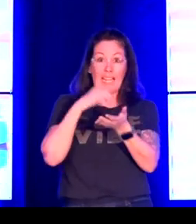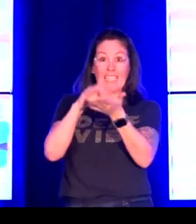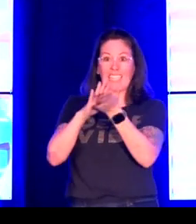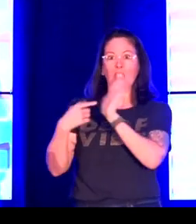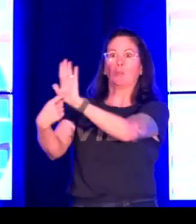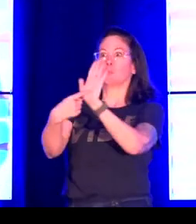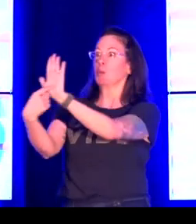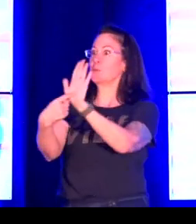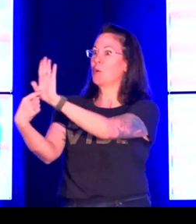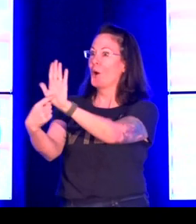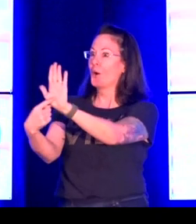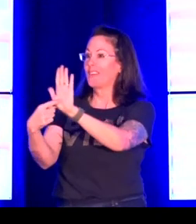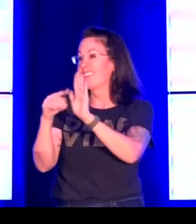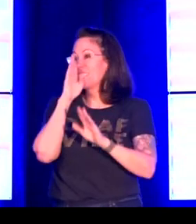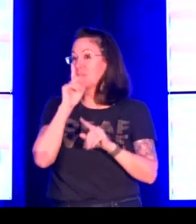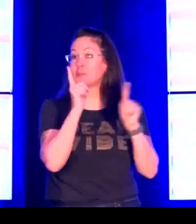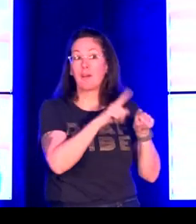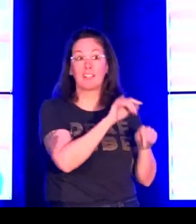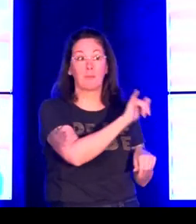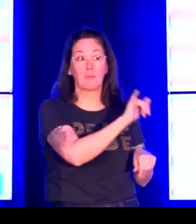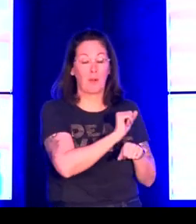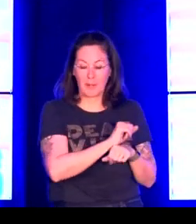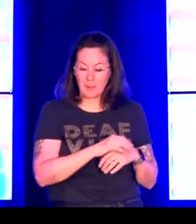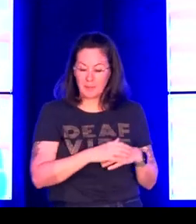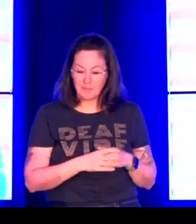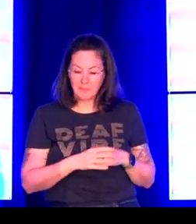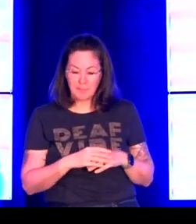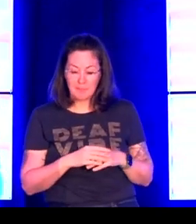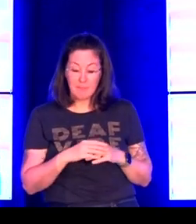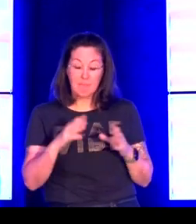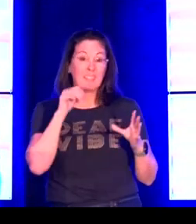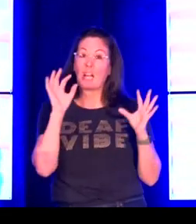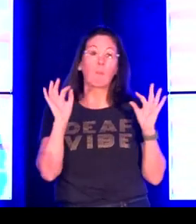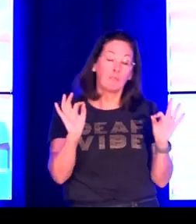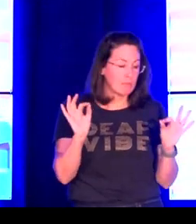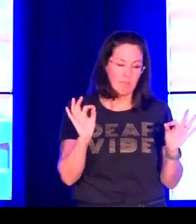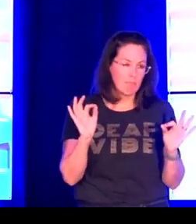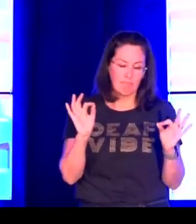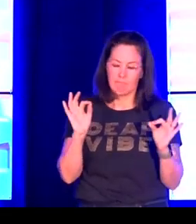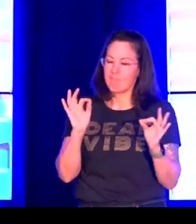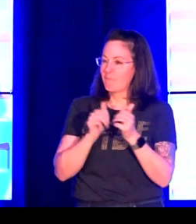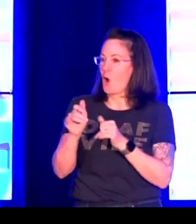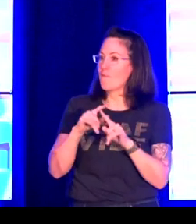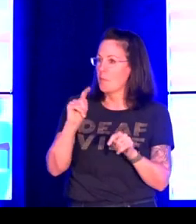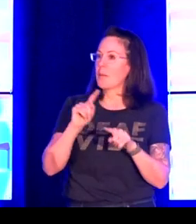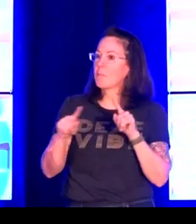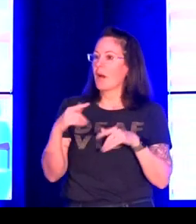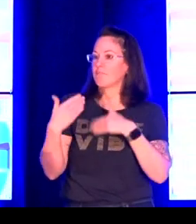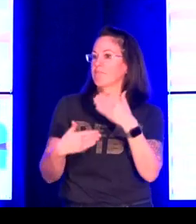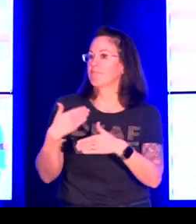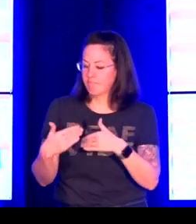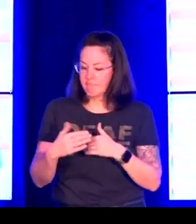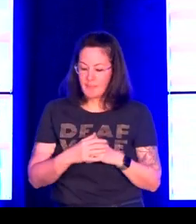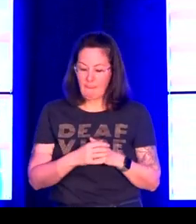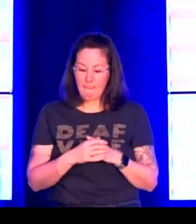direct response to the history of data not being shown. And so, as a response to the work that comes